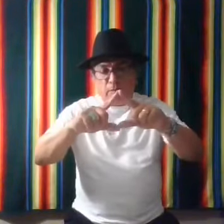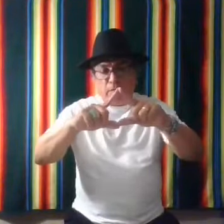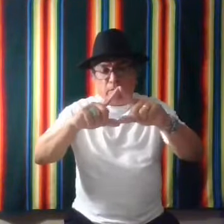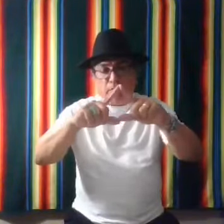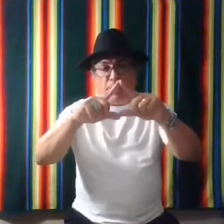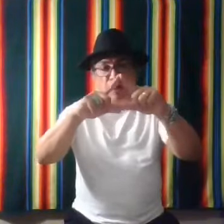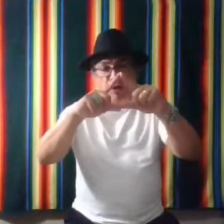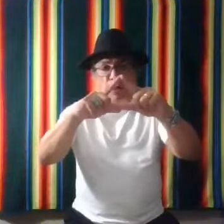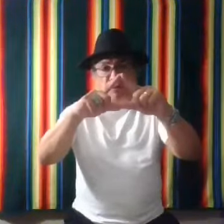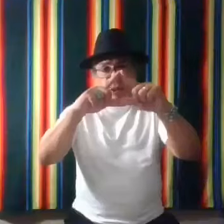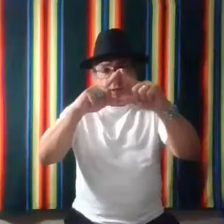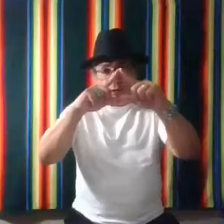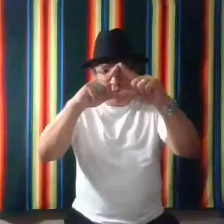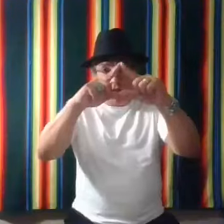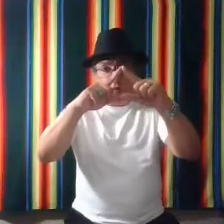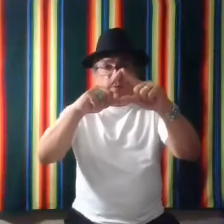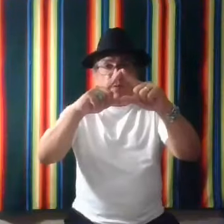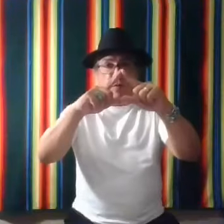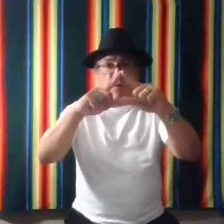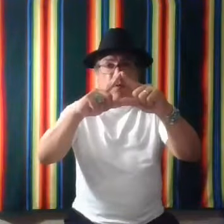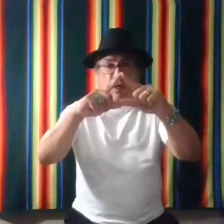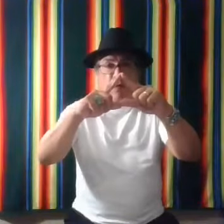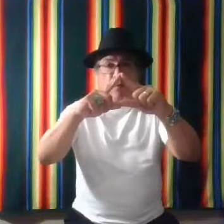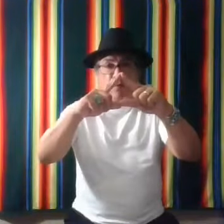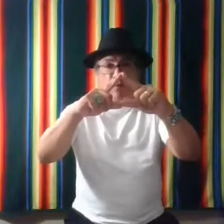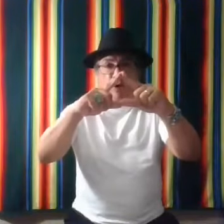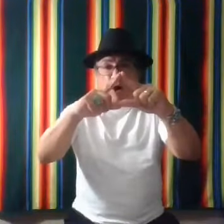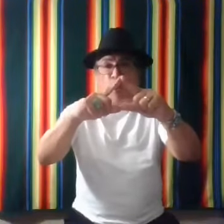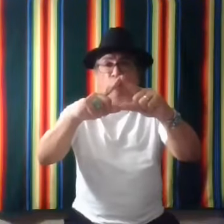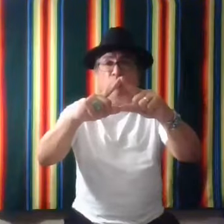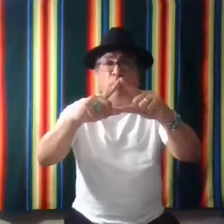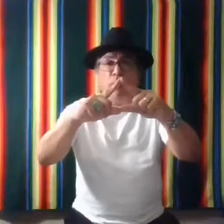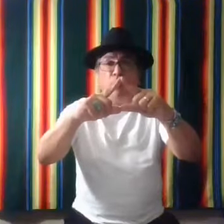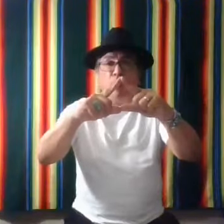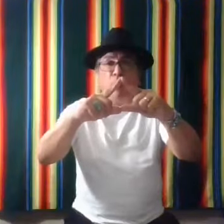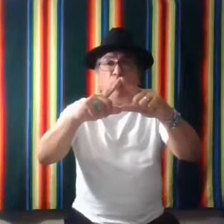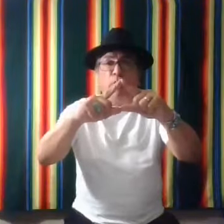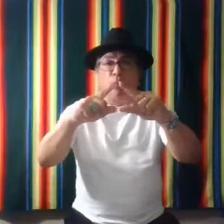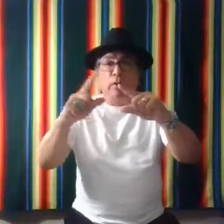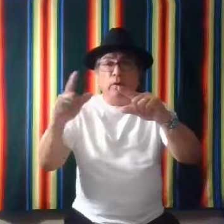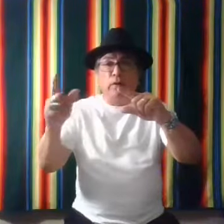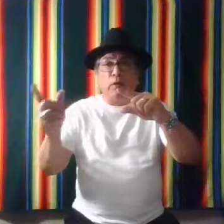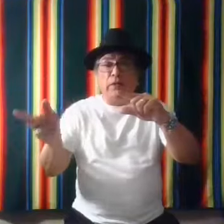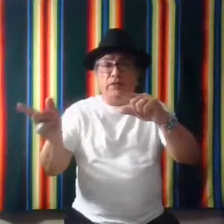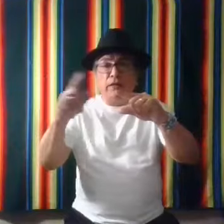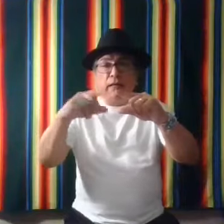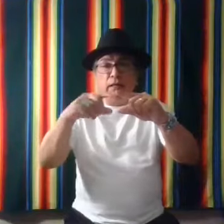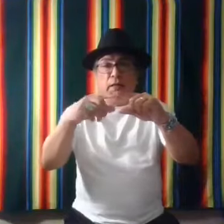Today a lot of times they use this here for home or you may see that in